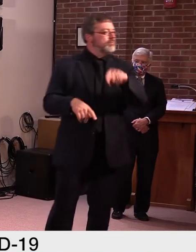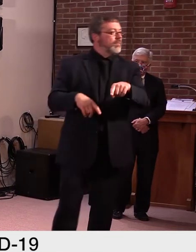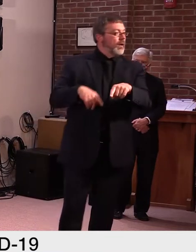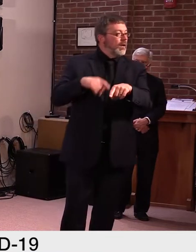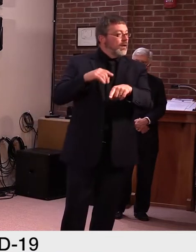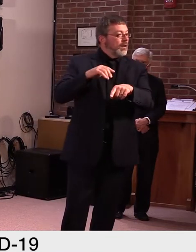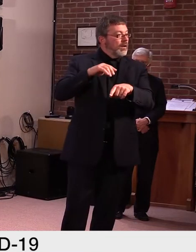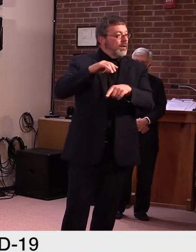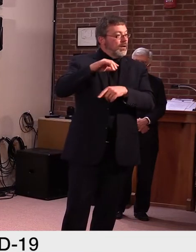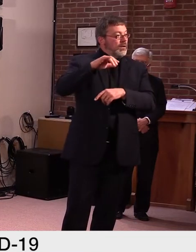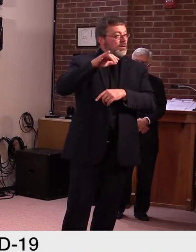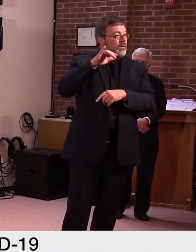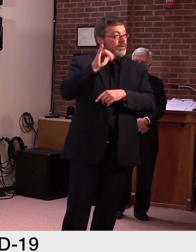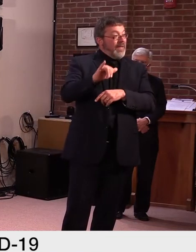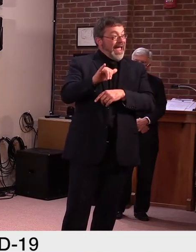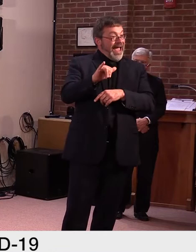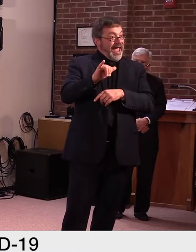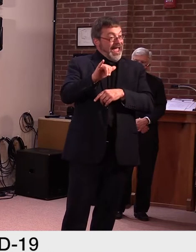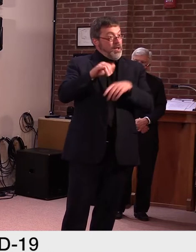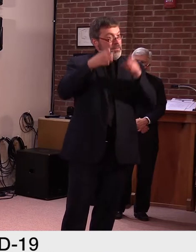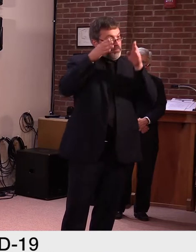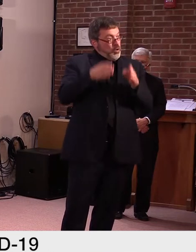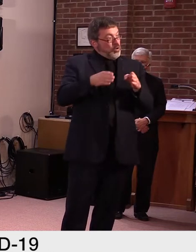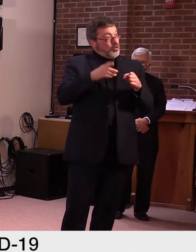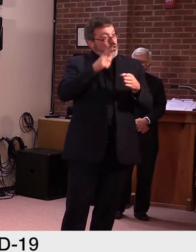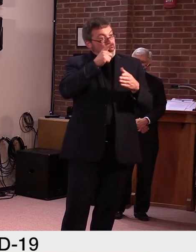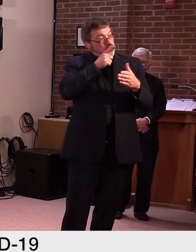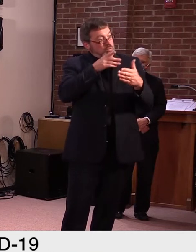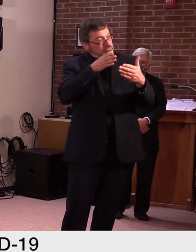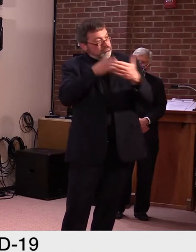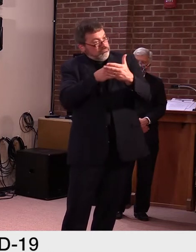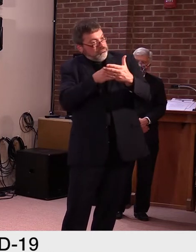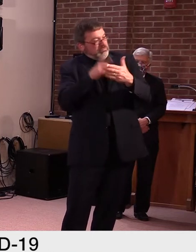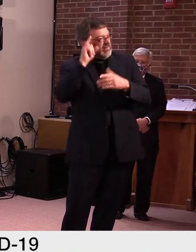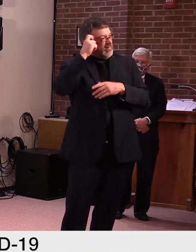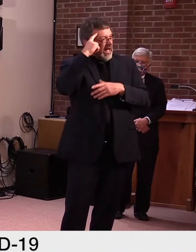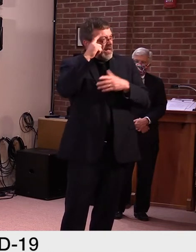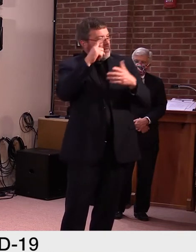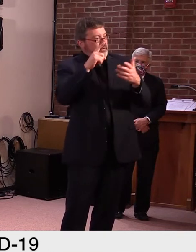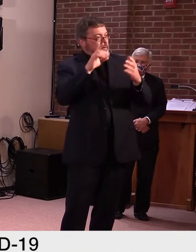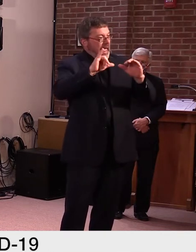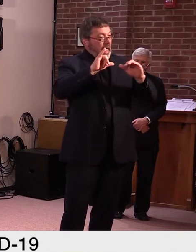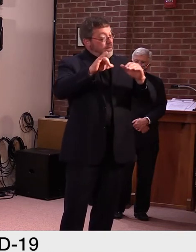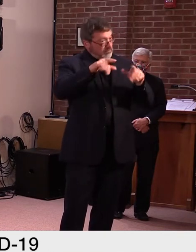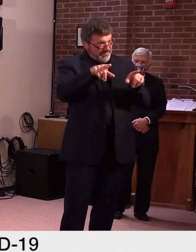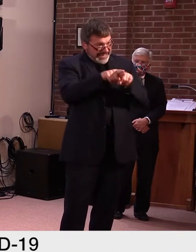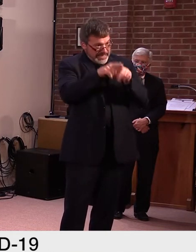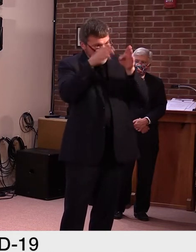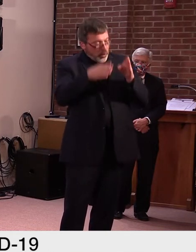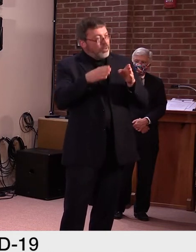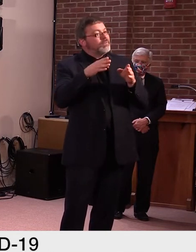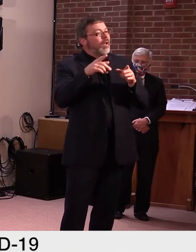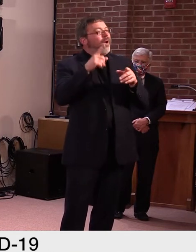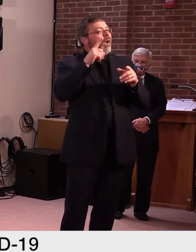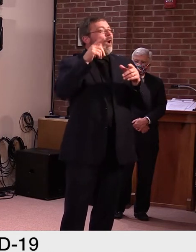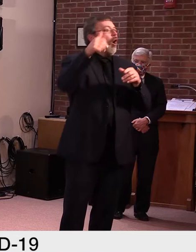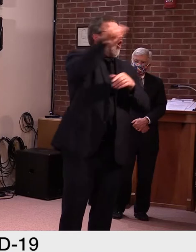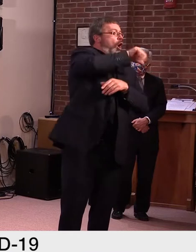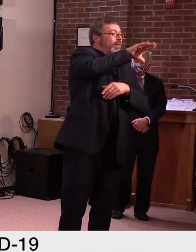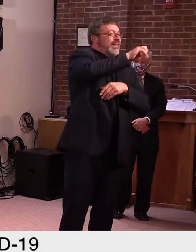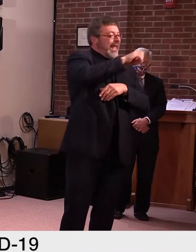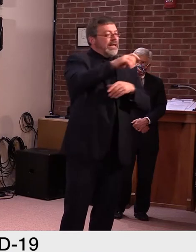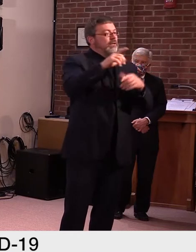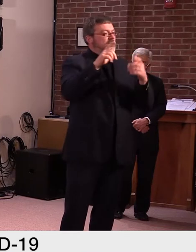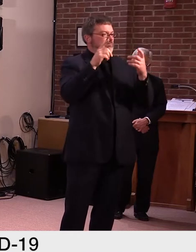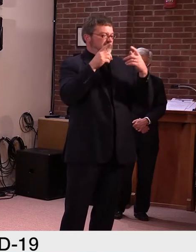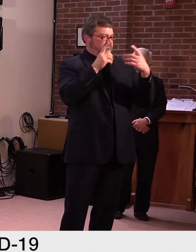for no bail, uh, to let everybody out without bail? Yeah, as I indicated yesterday, I haven't taken a deep dive.